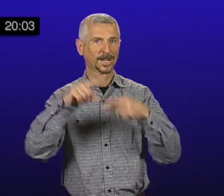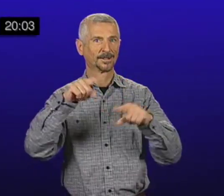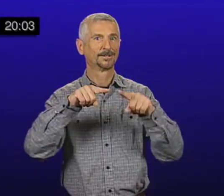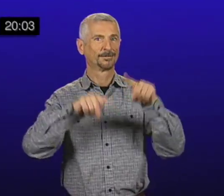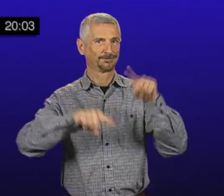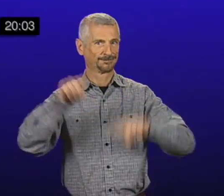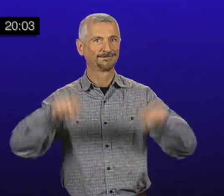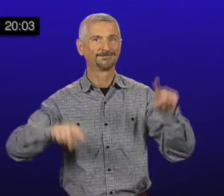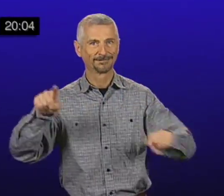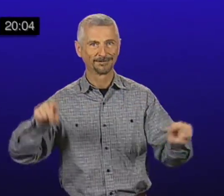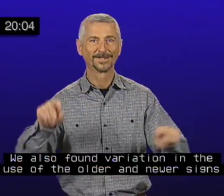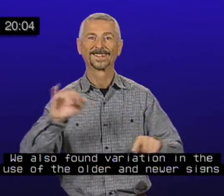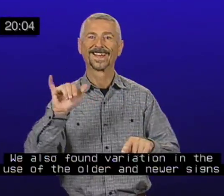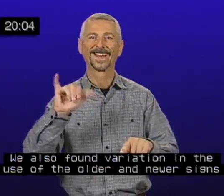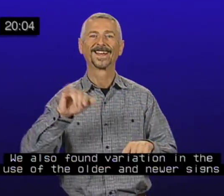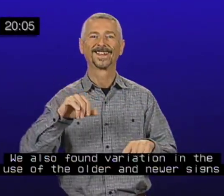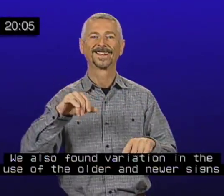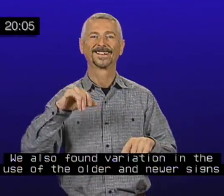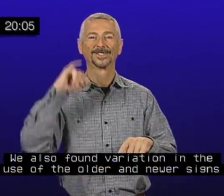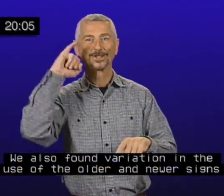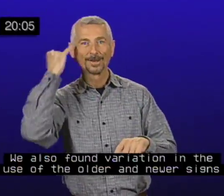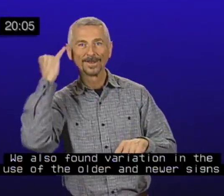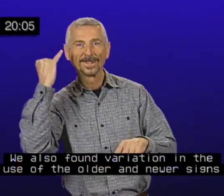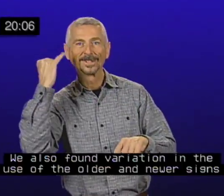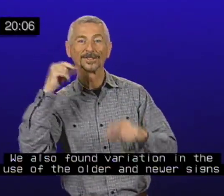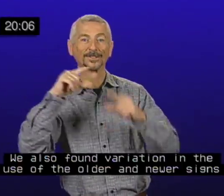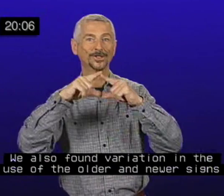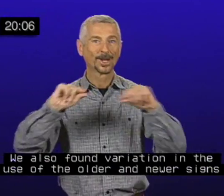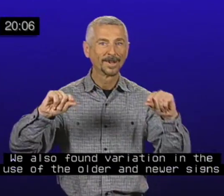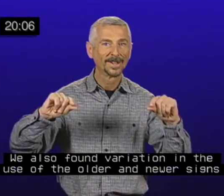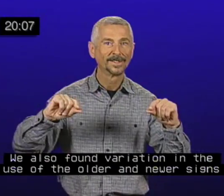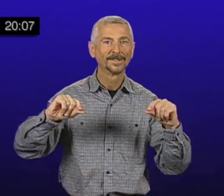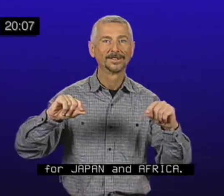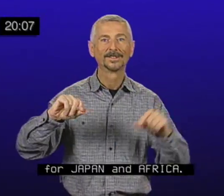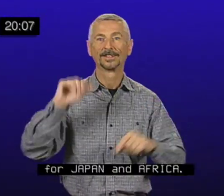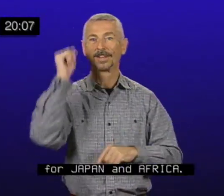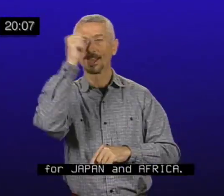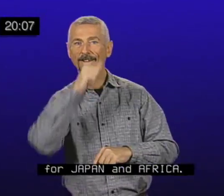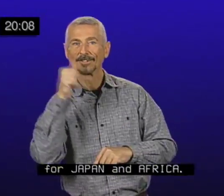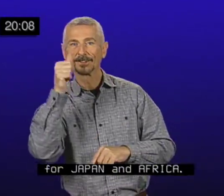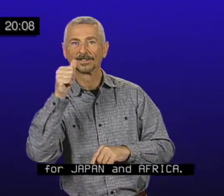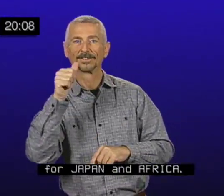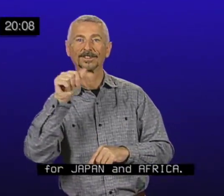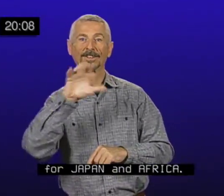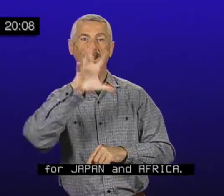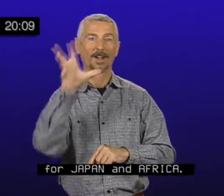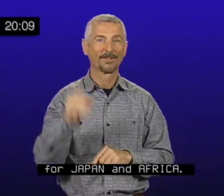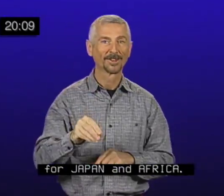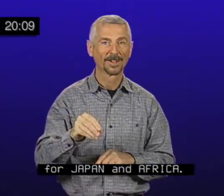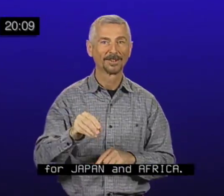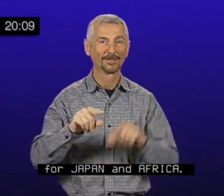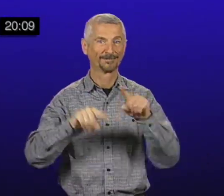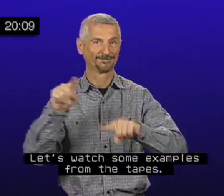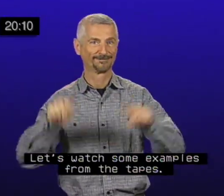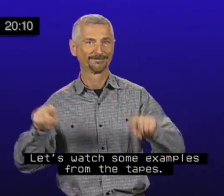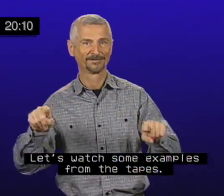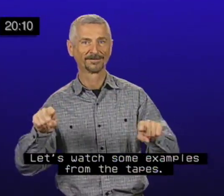We also found variation in the use of the older and newer signs for Japan and Africa. Let's watch some